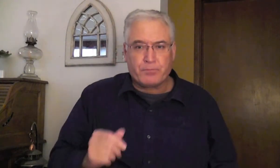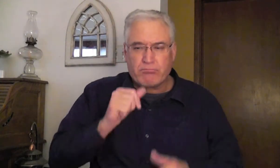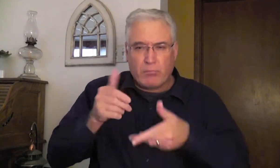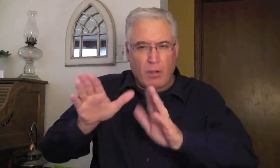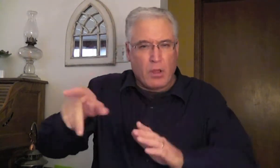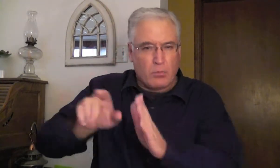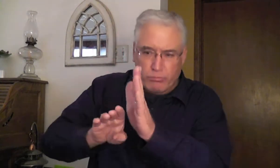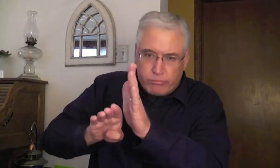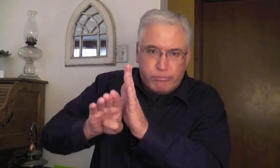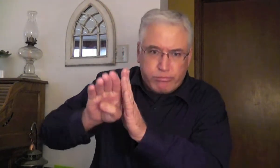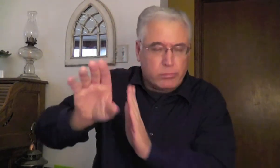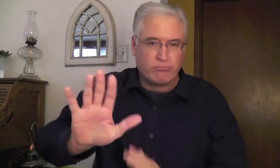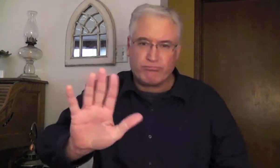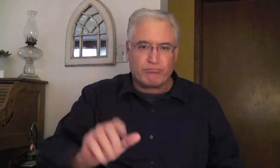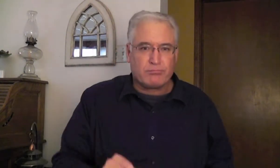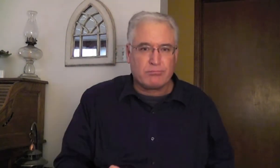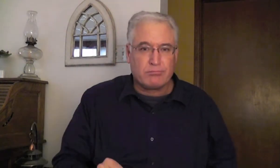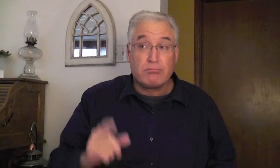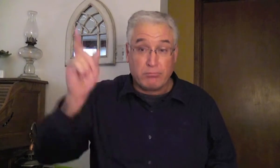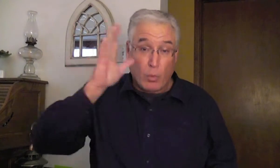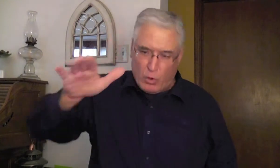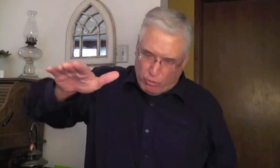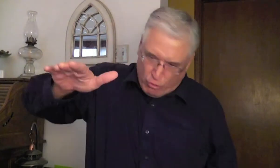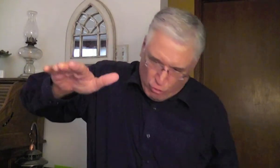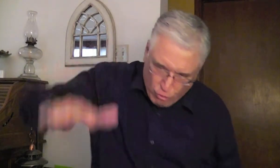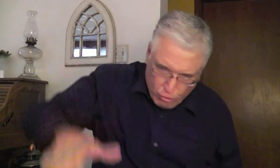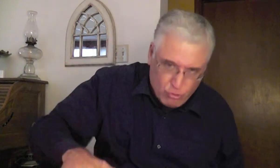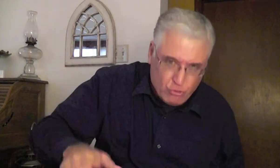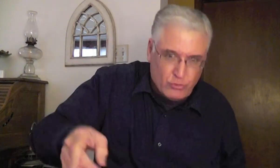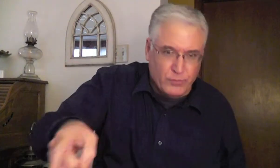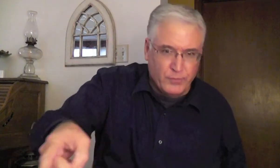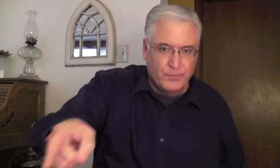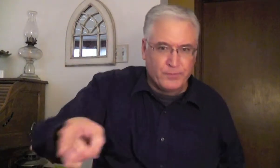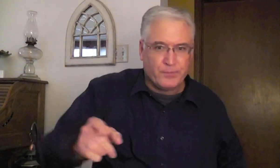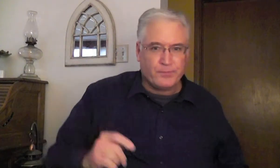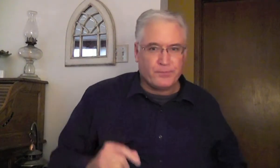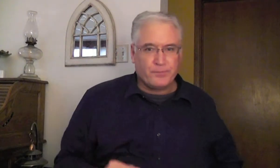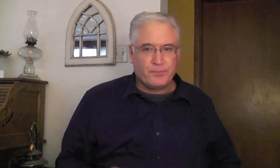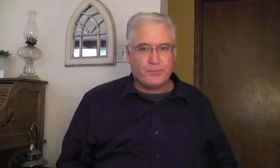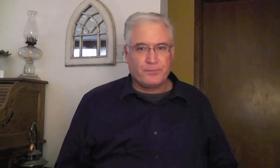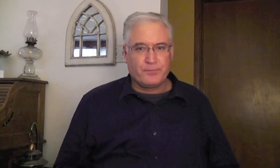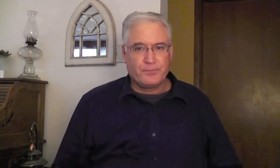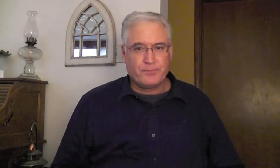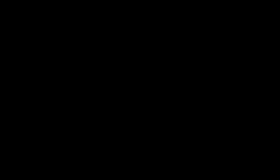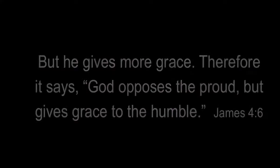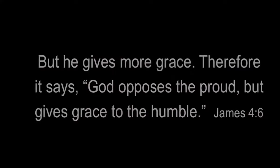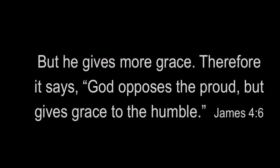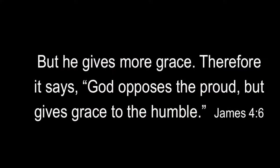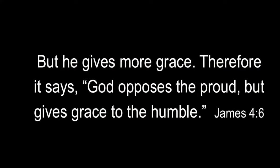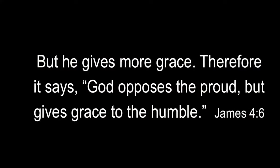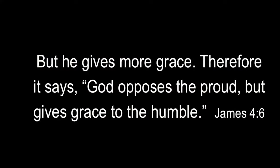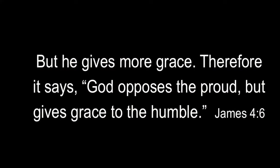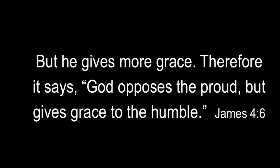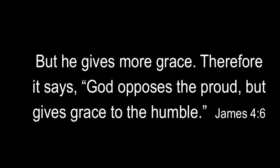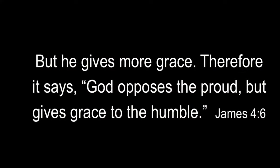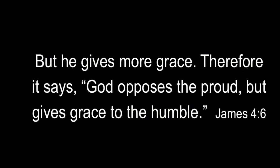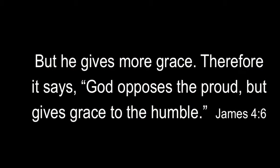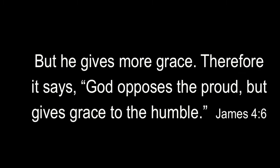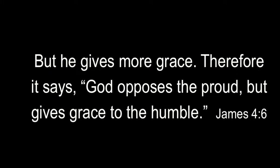sees him, and he will not allow him to rise. No, he will suppress him. But he gives more grace. Therefore,